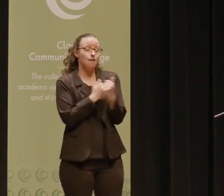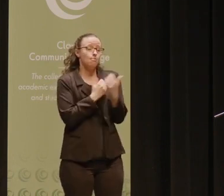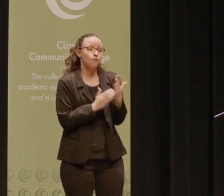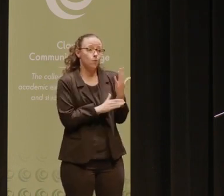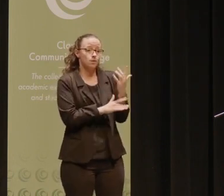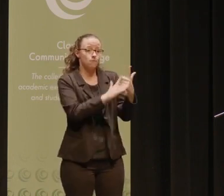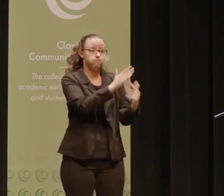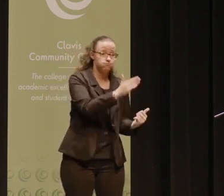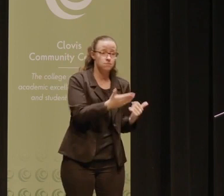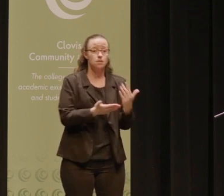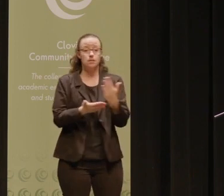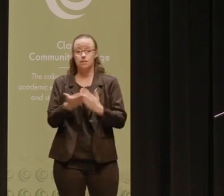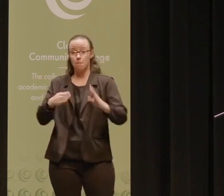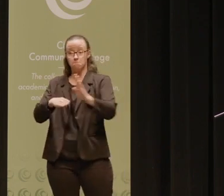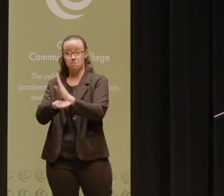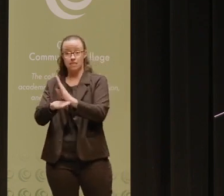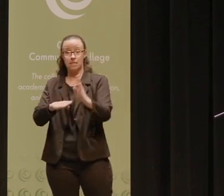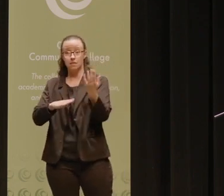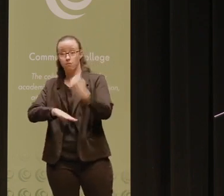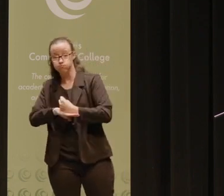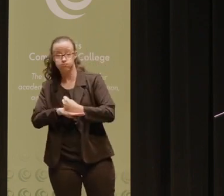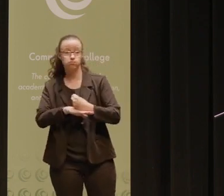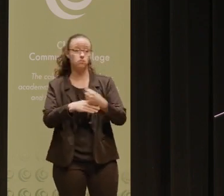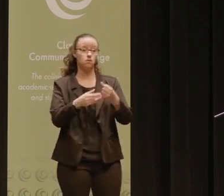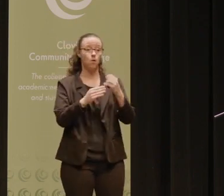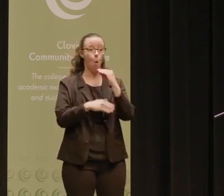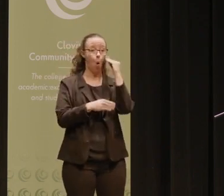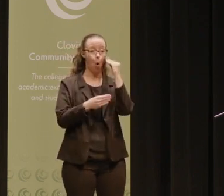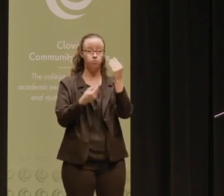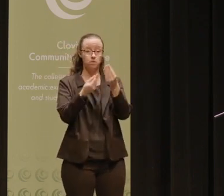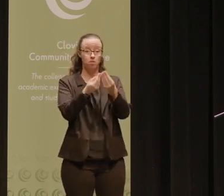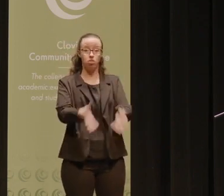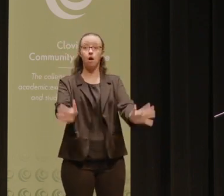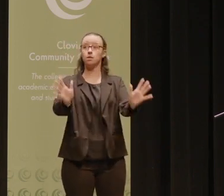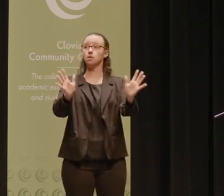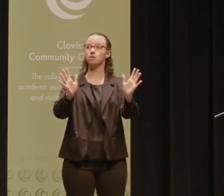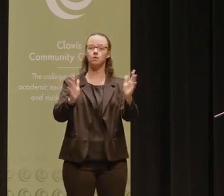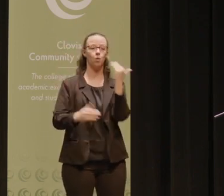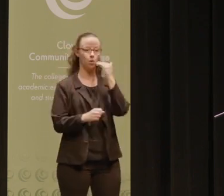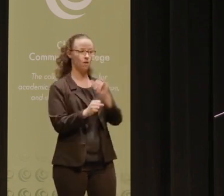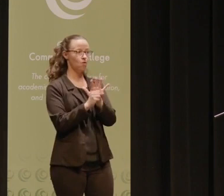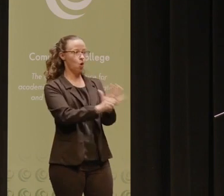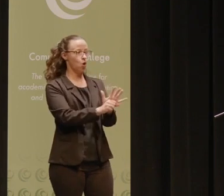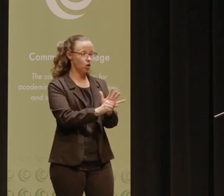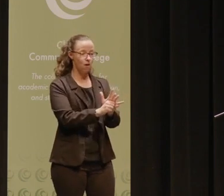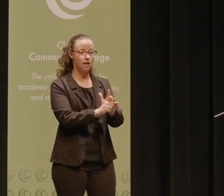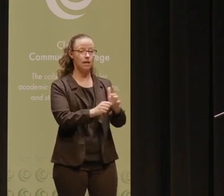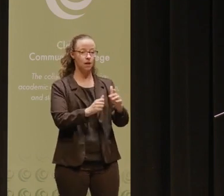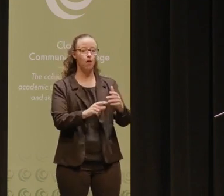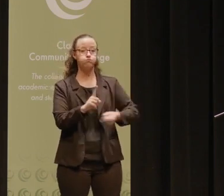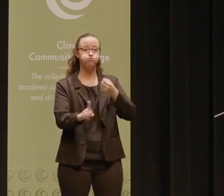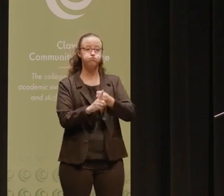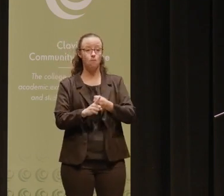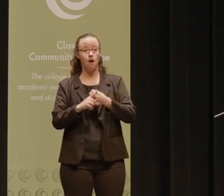lost their employment, businesses and their homes to name a few. And we also know that COVID has had a deleterious effect on our health